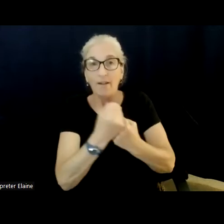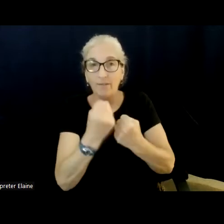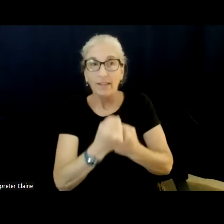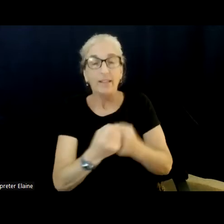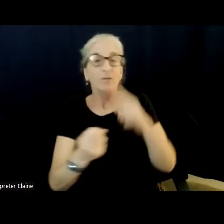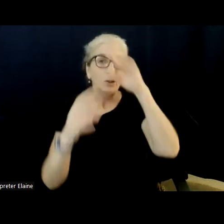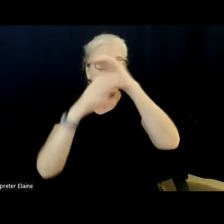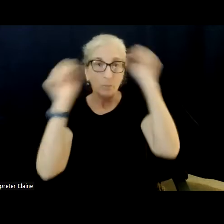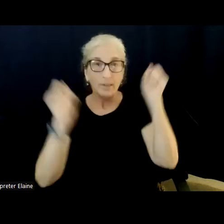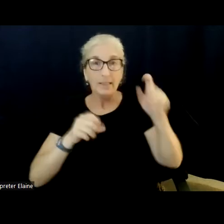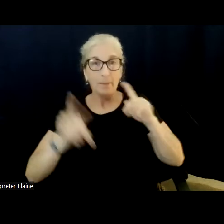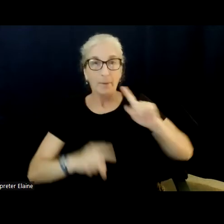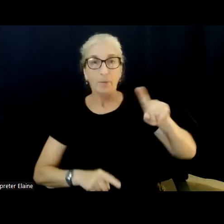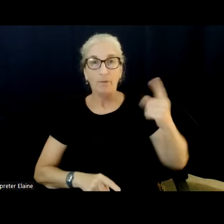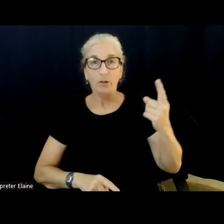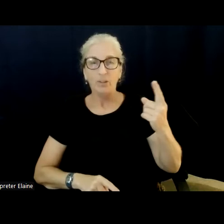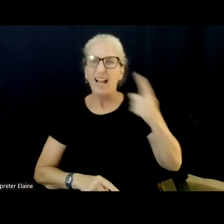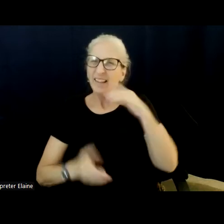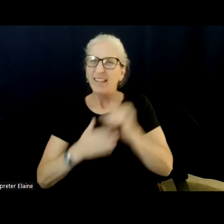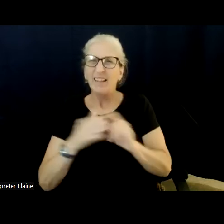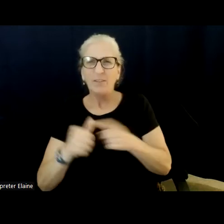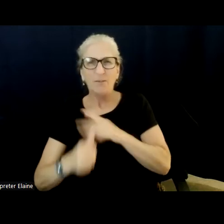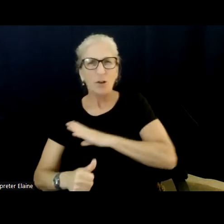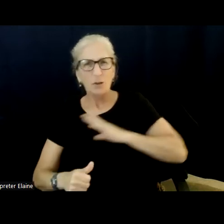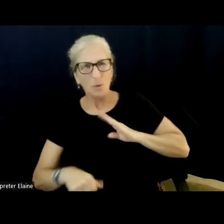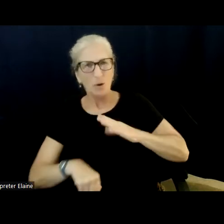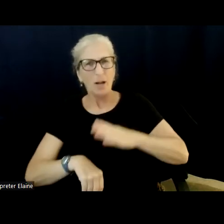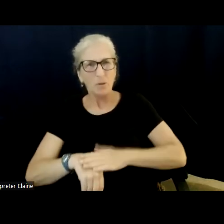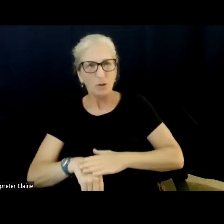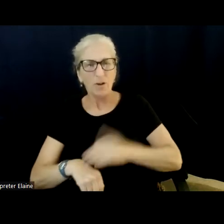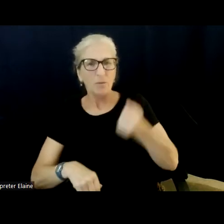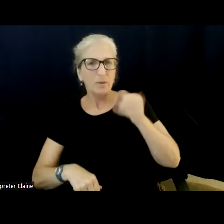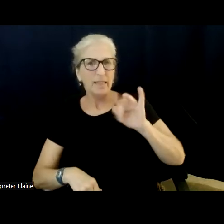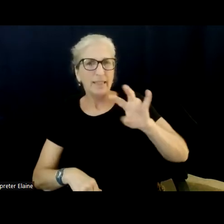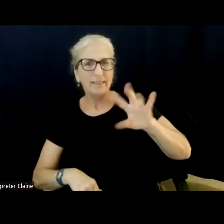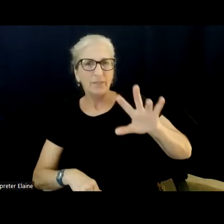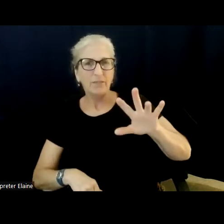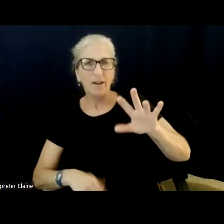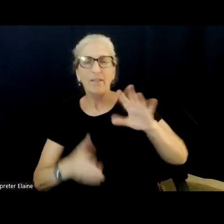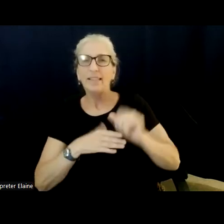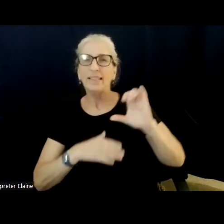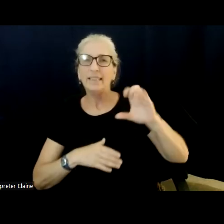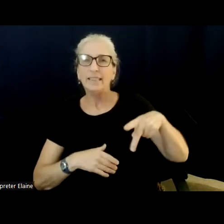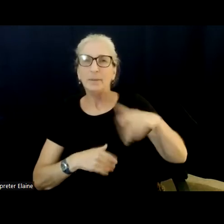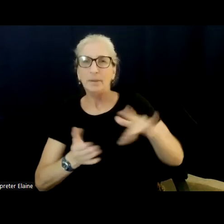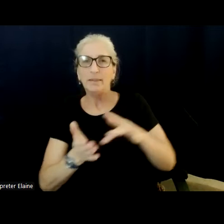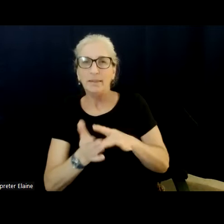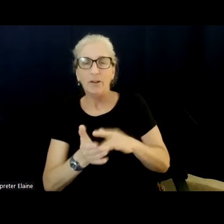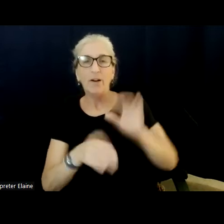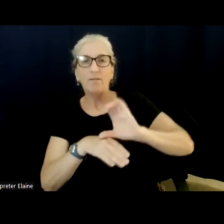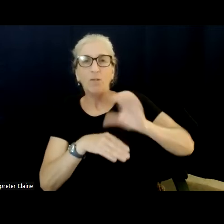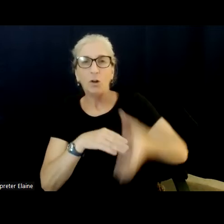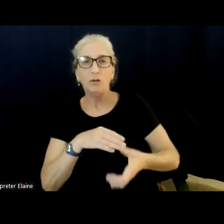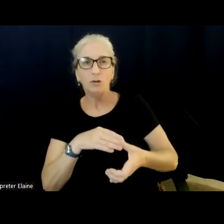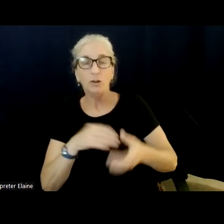ever on was in 1975, the Cerebral Palsy Center in Falls Church. In the 80s, I served on the